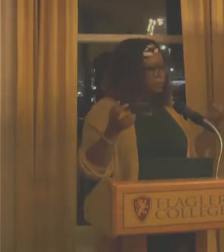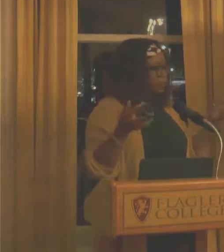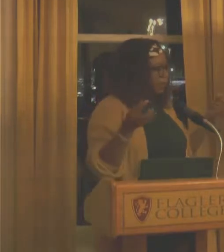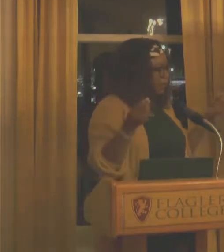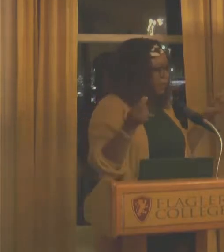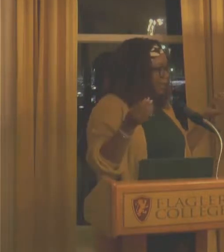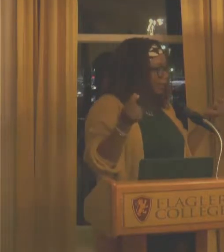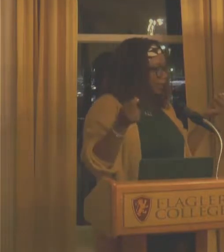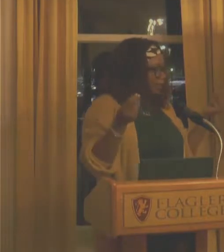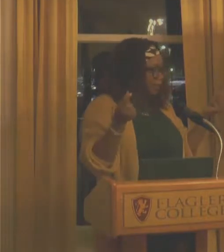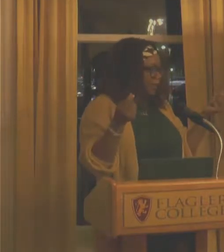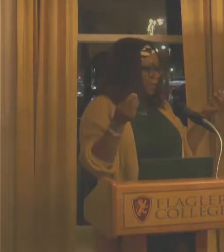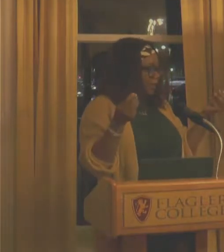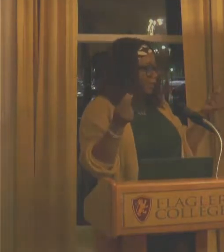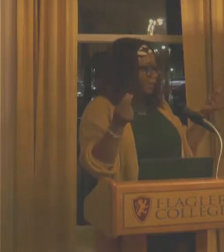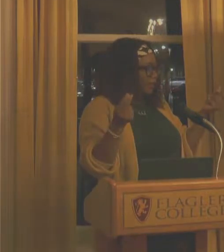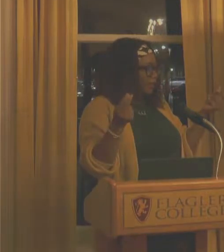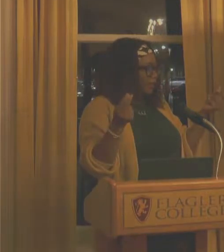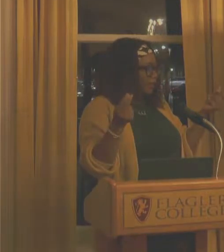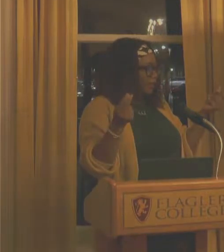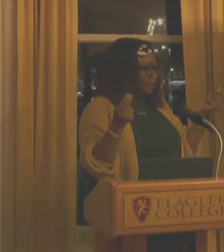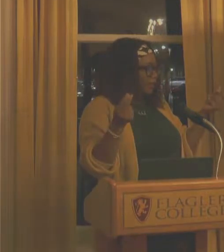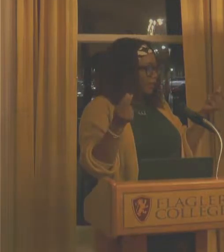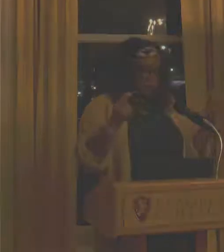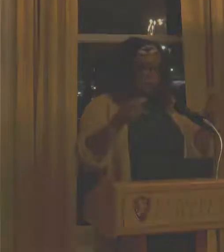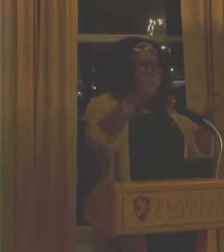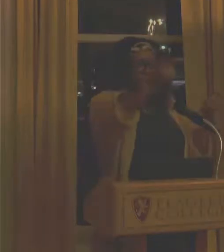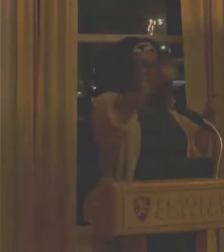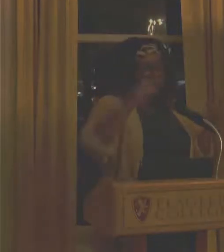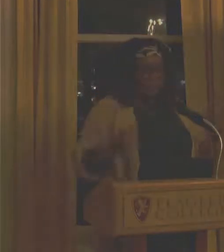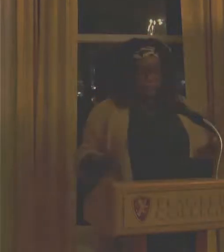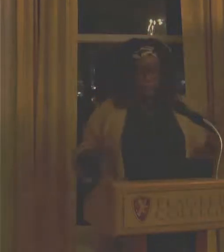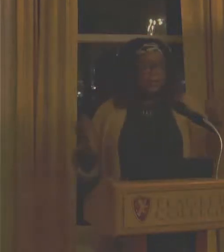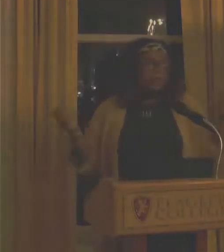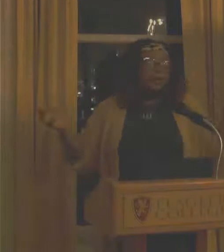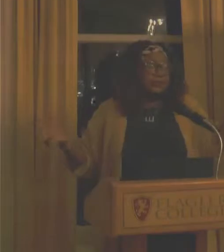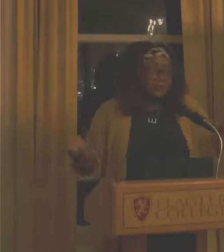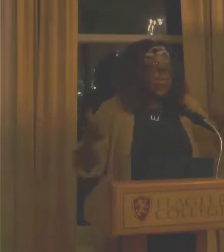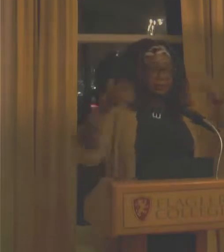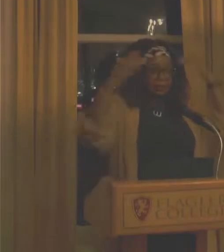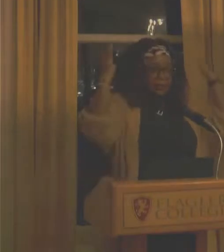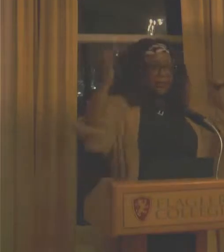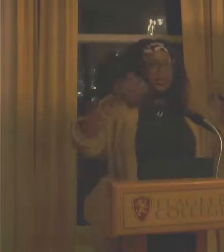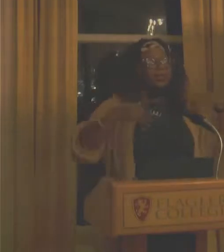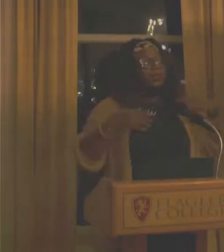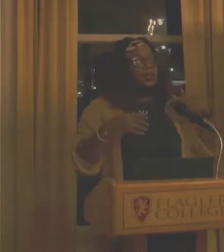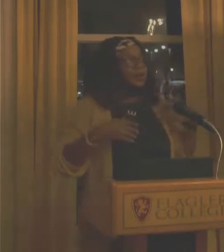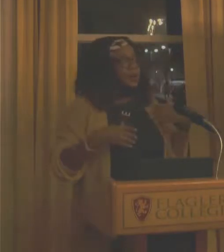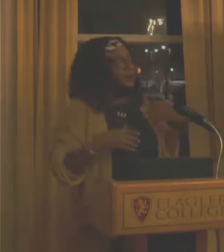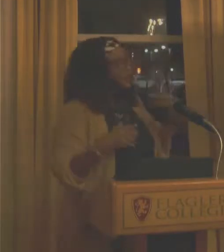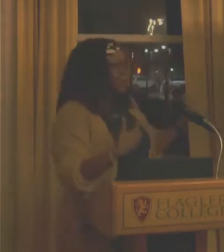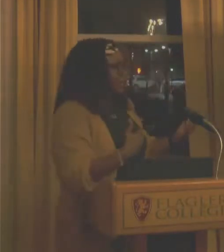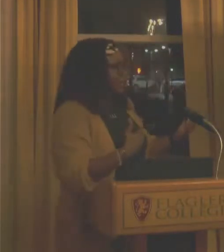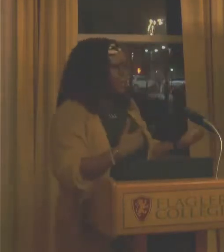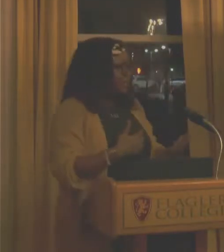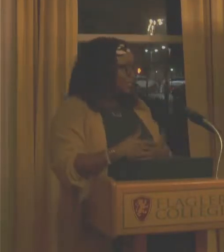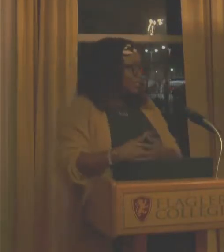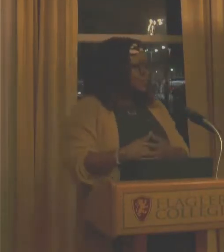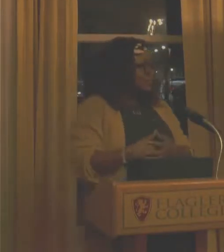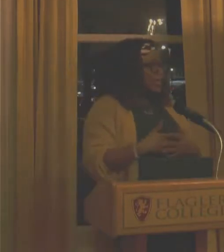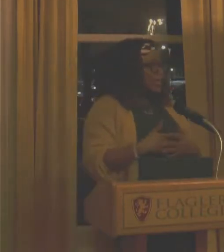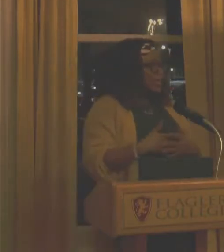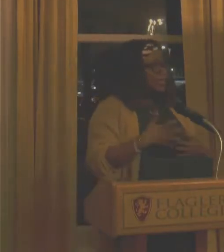what's my, what's my egg saying? What can I think of it right now? Walking on eggshells. Walking on eggshells. I don't know why that left me. Um, walking on